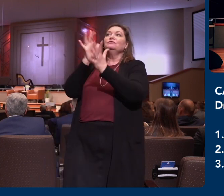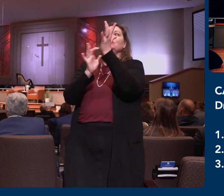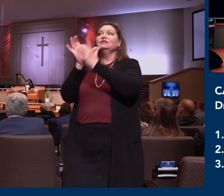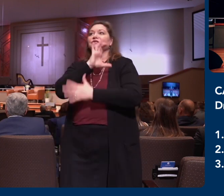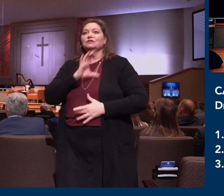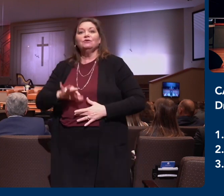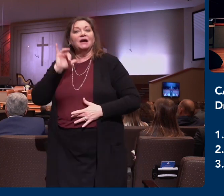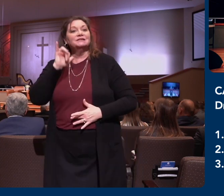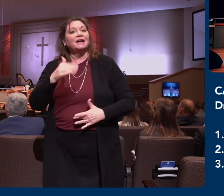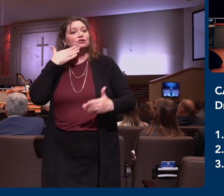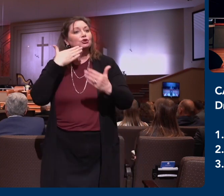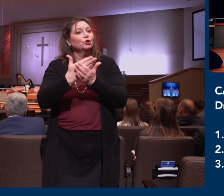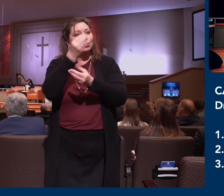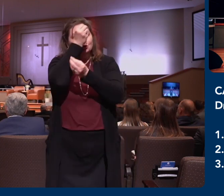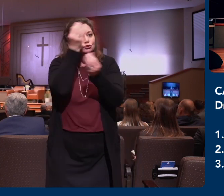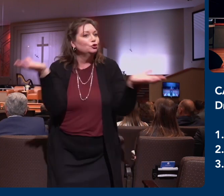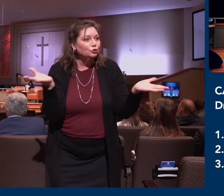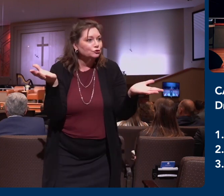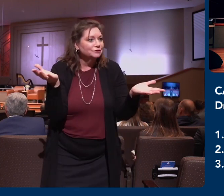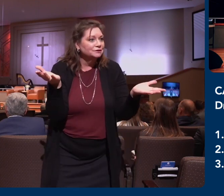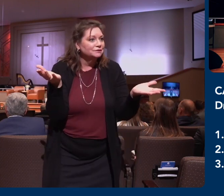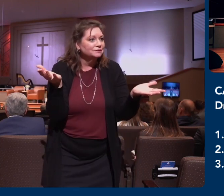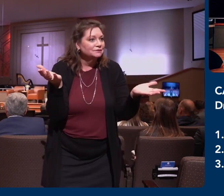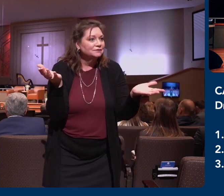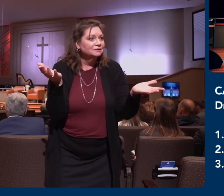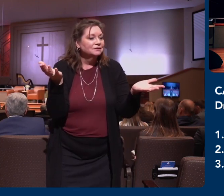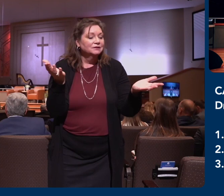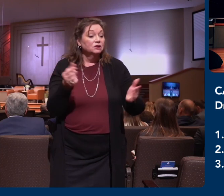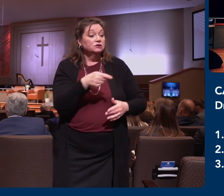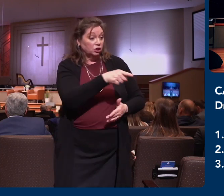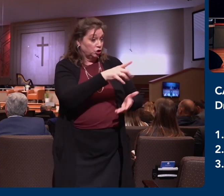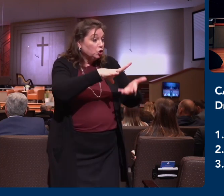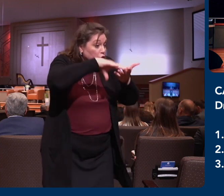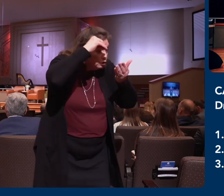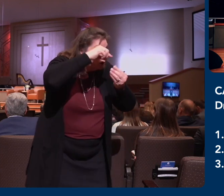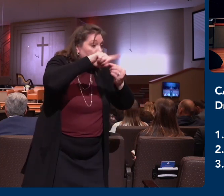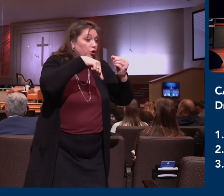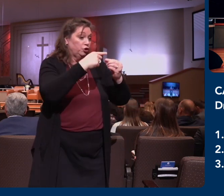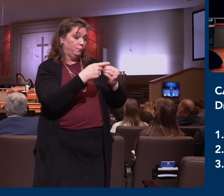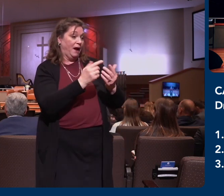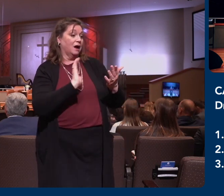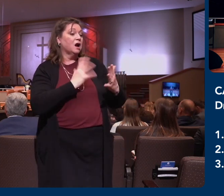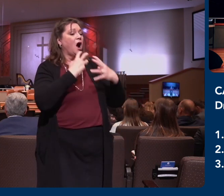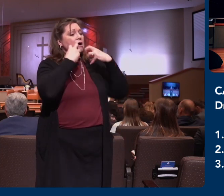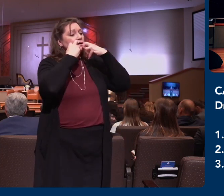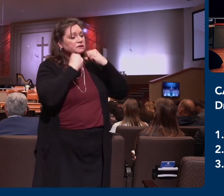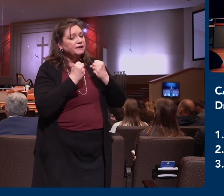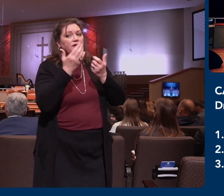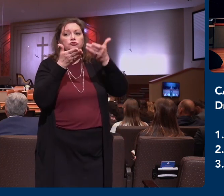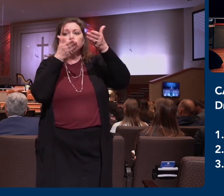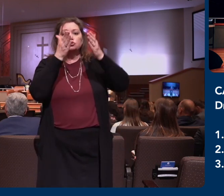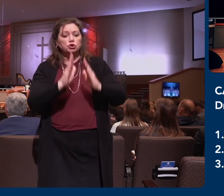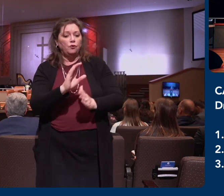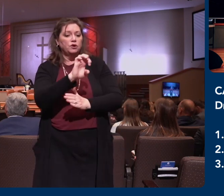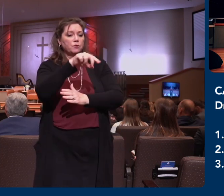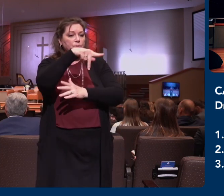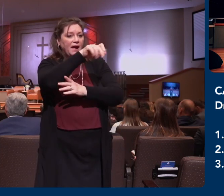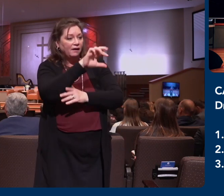Verse number seven. He says that as ye also learned of Epaphras, our dear fellow servant, who is for you a faithful minister